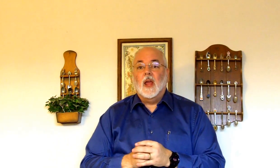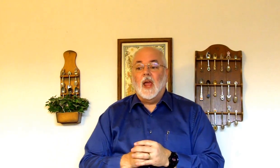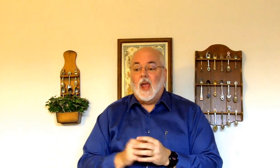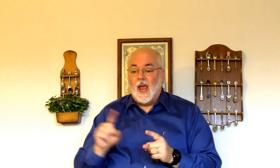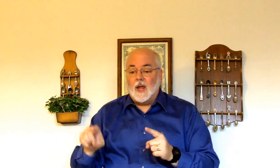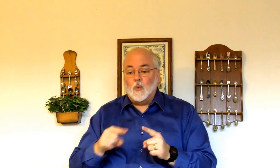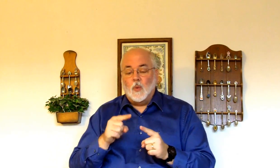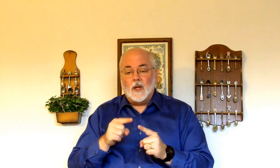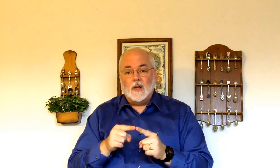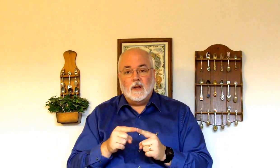And when.